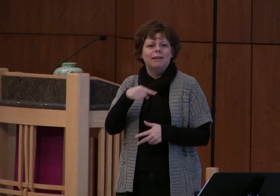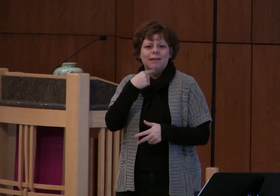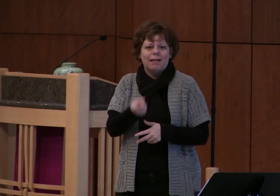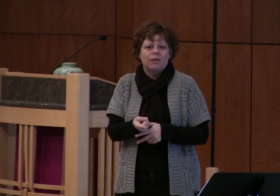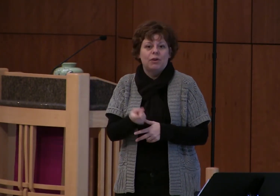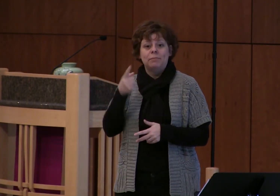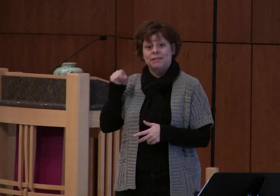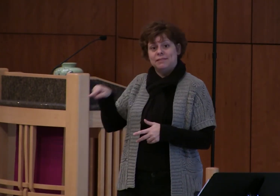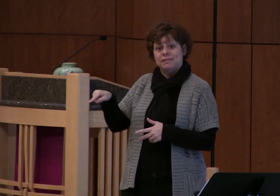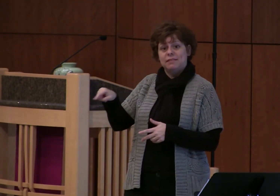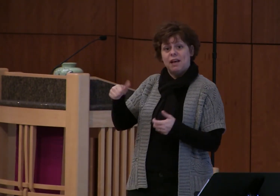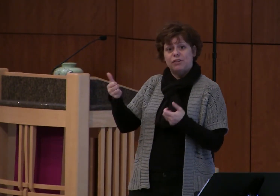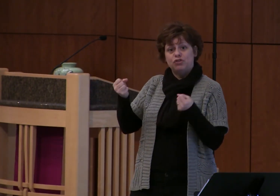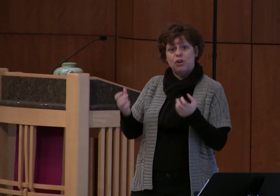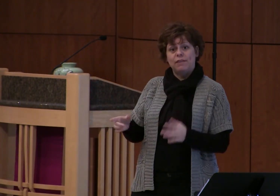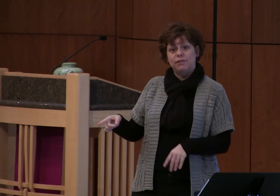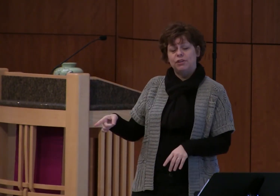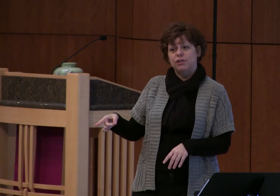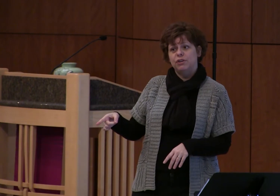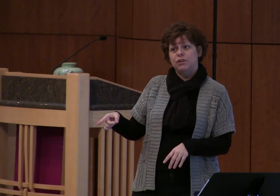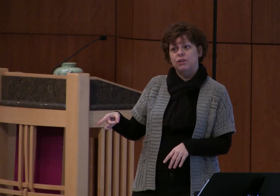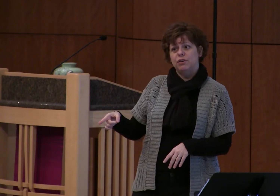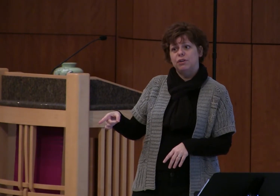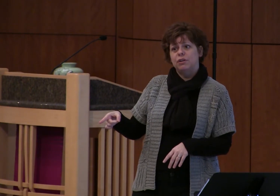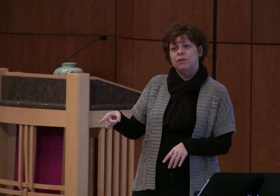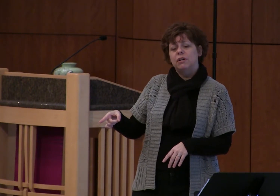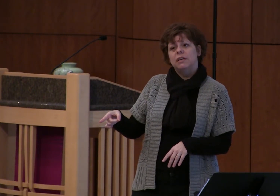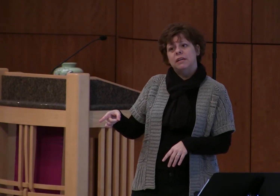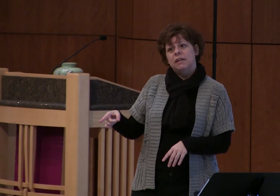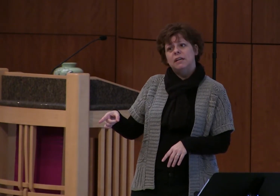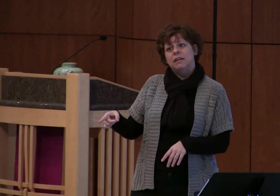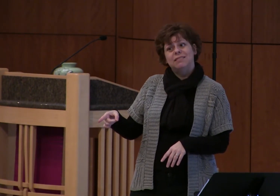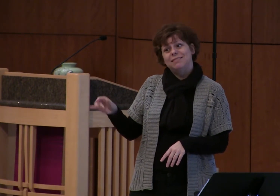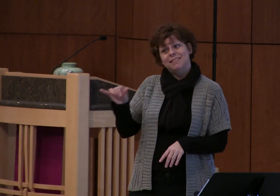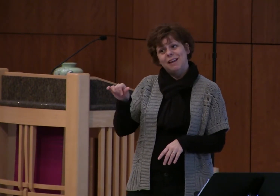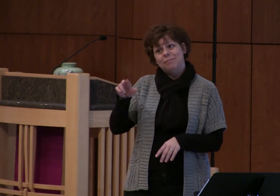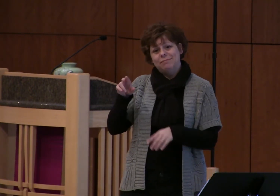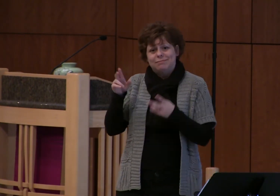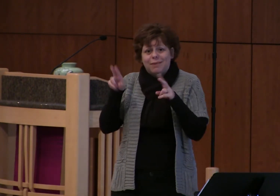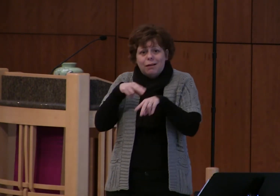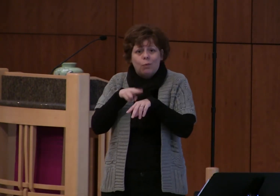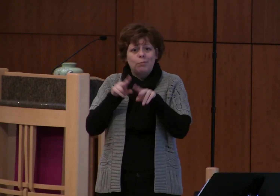driver who is like all of us from time to time